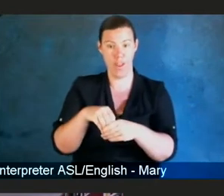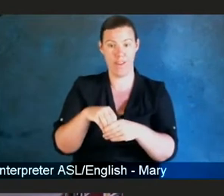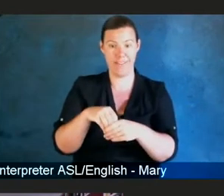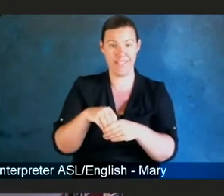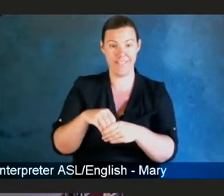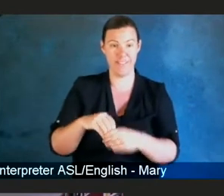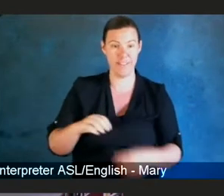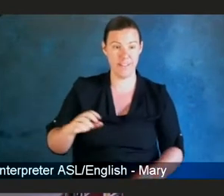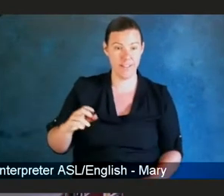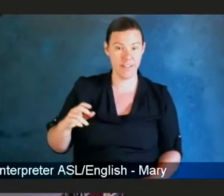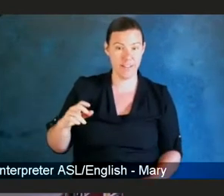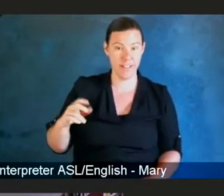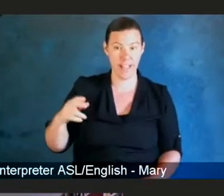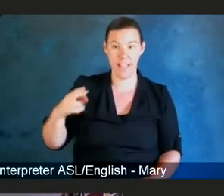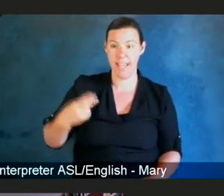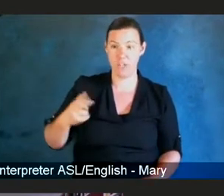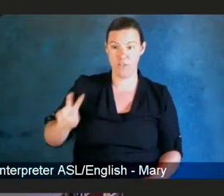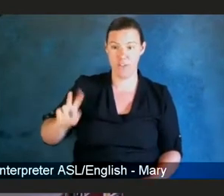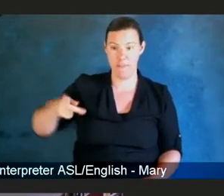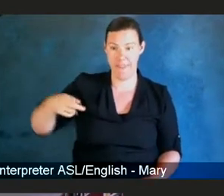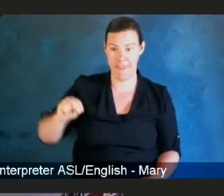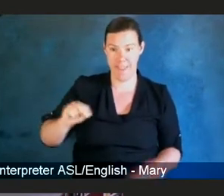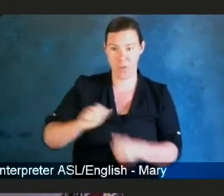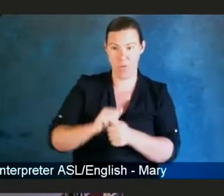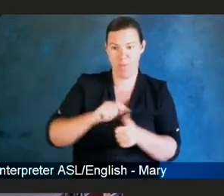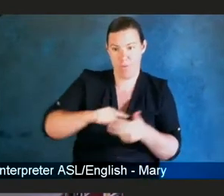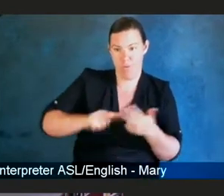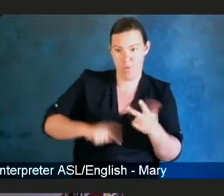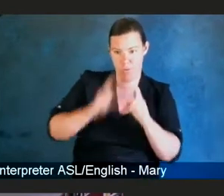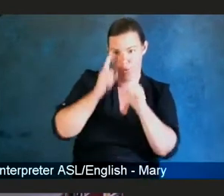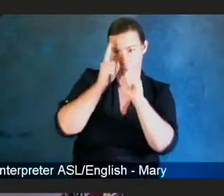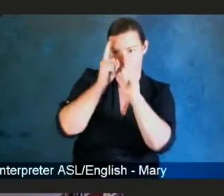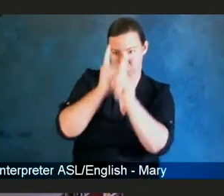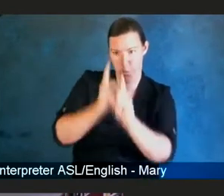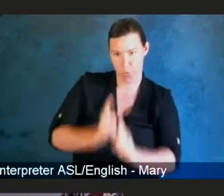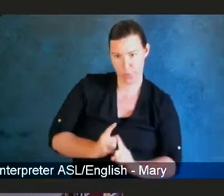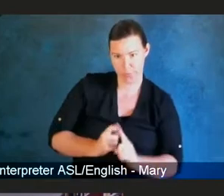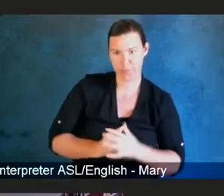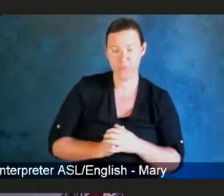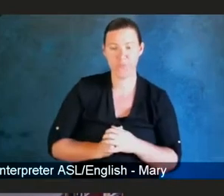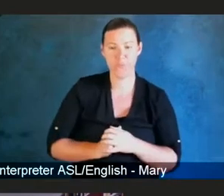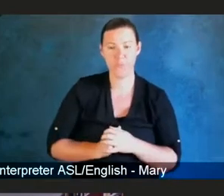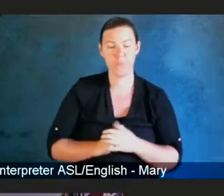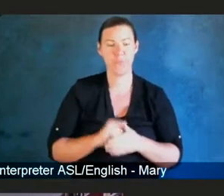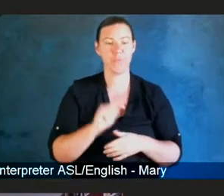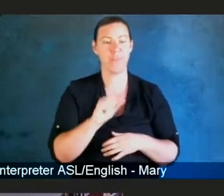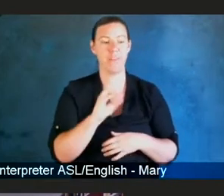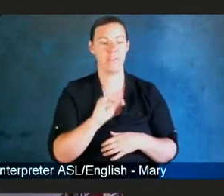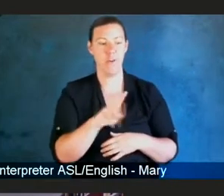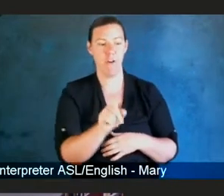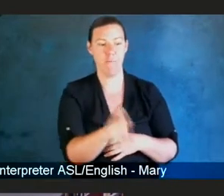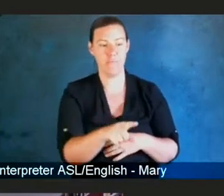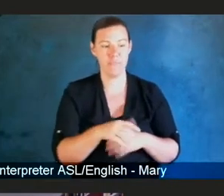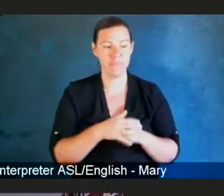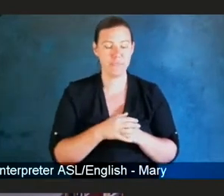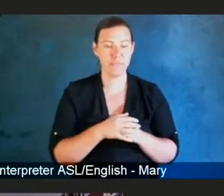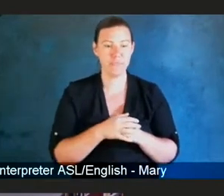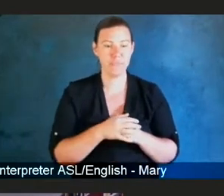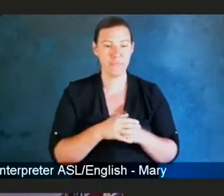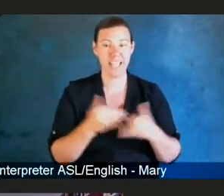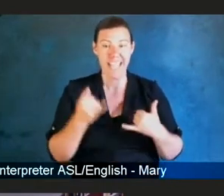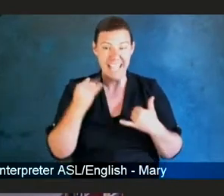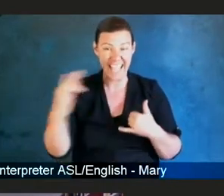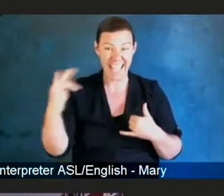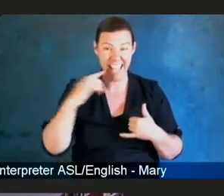And the question would be, if we are successful, okay? And obviously, at the Hutch, we're working really hard to come up with an HIV vaccine.